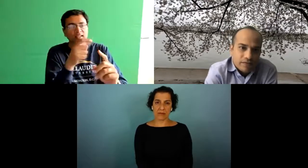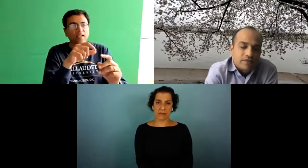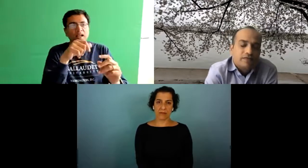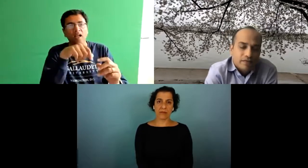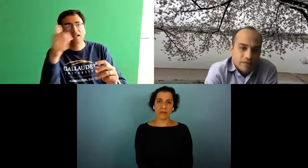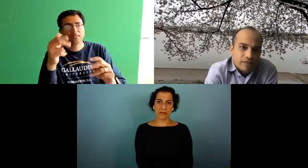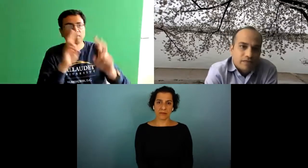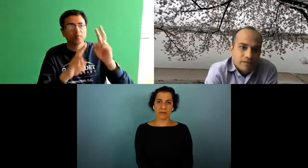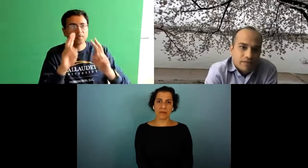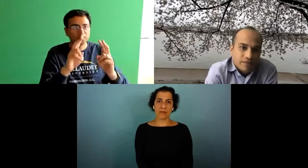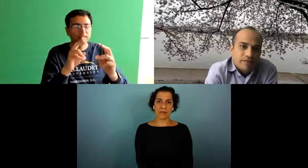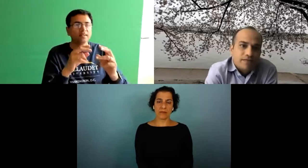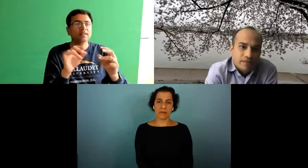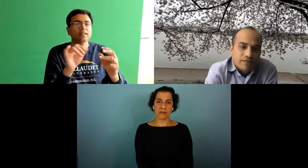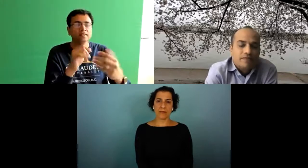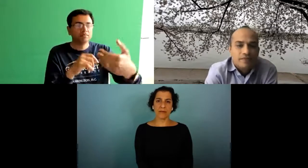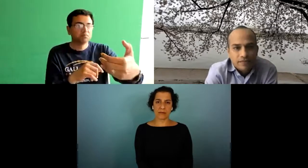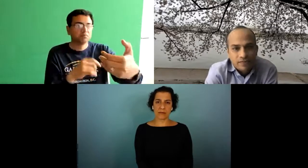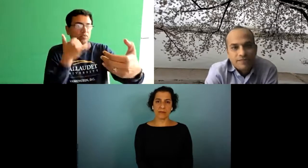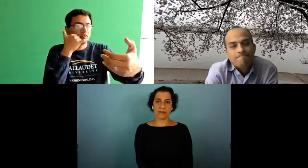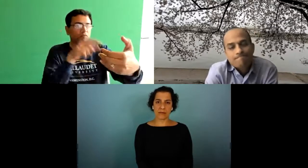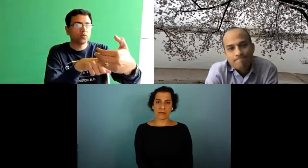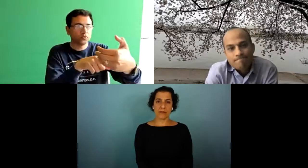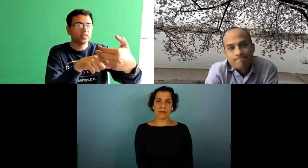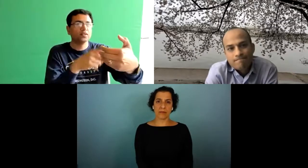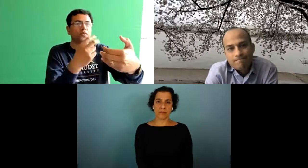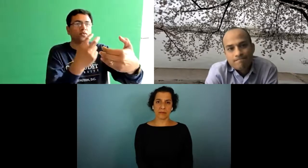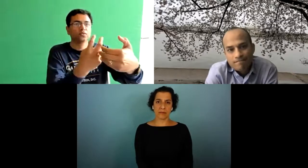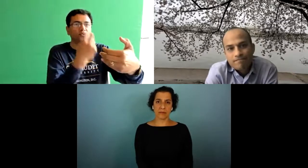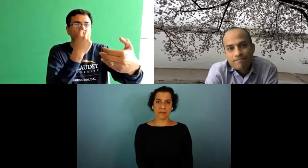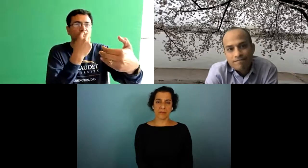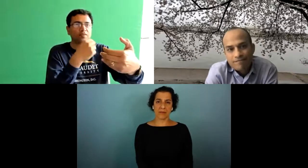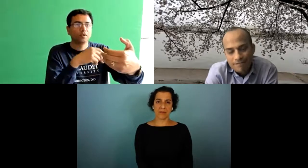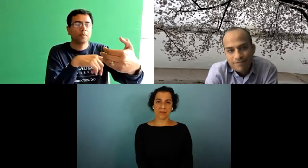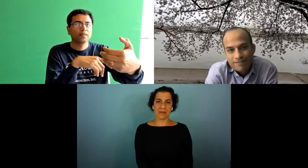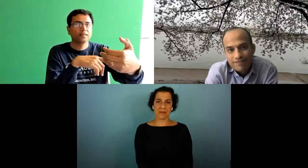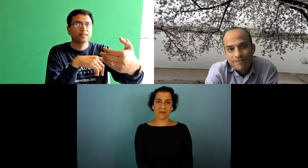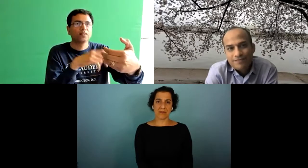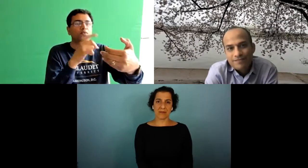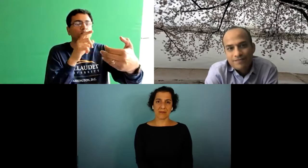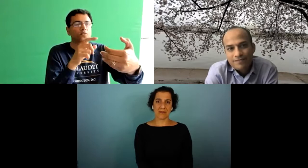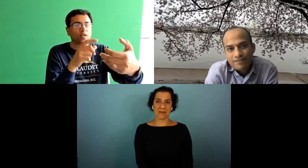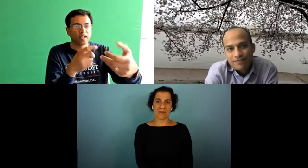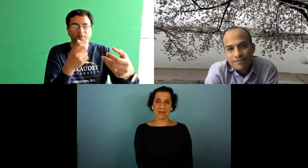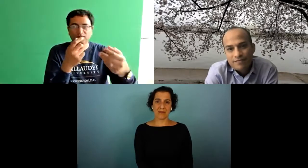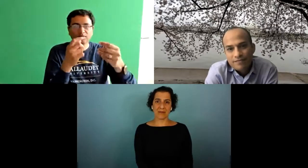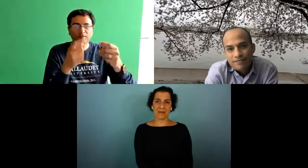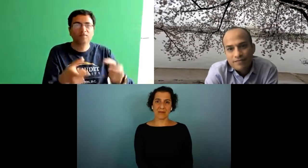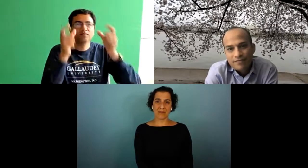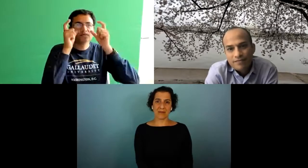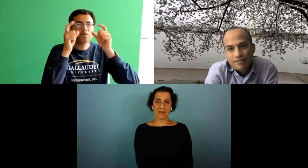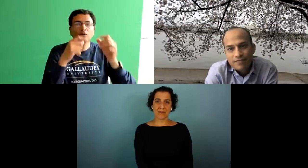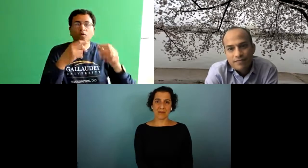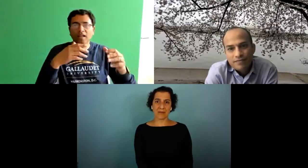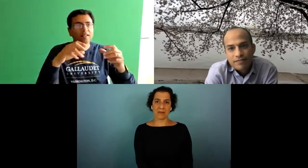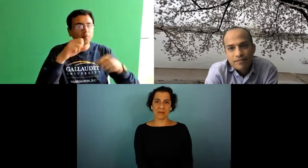and for viewing other people so let's say i'm on the phone i've got my mobile device i have